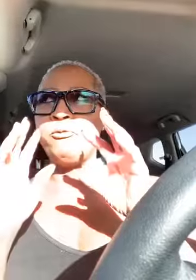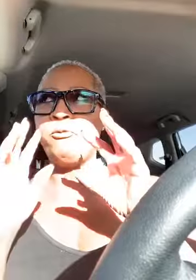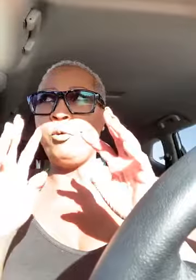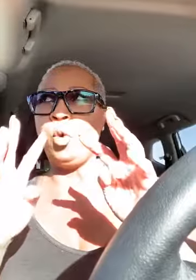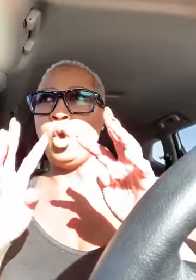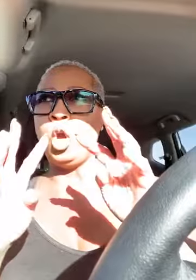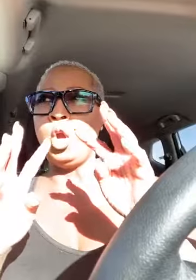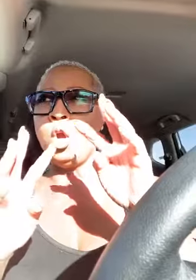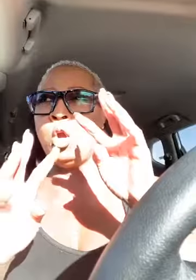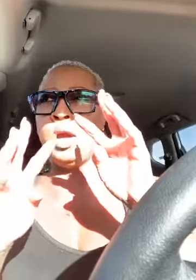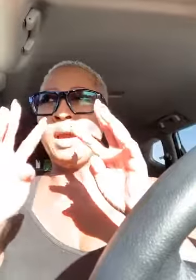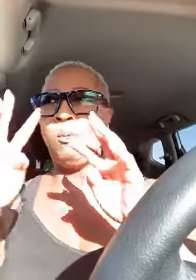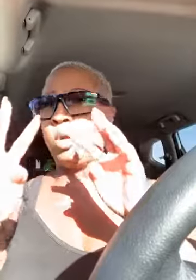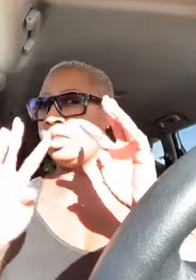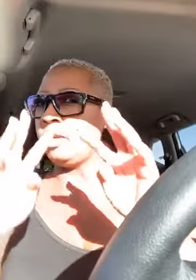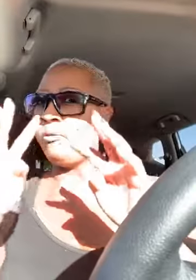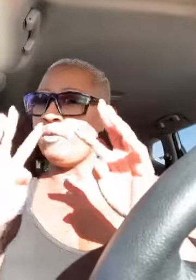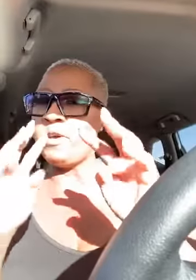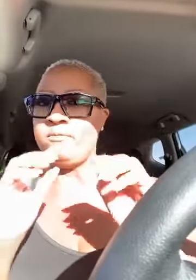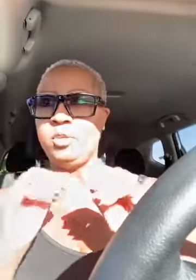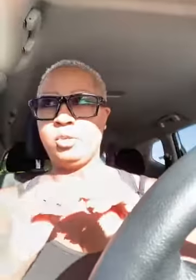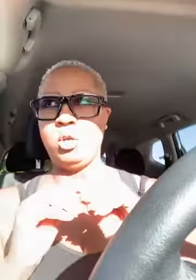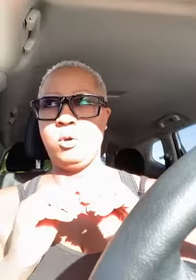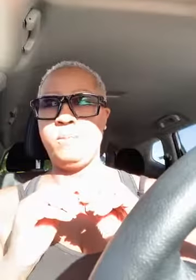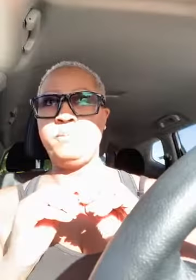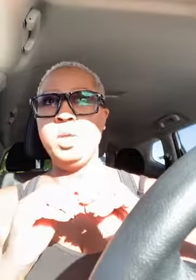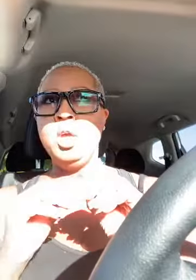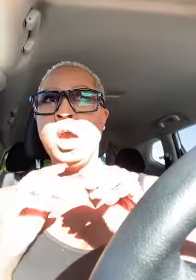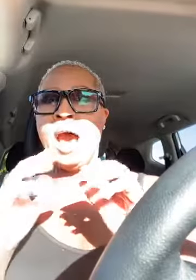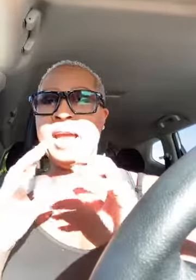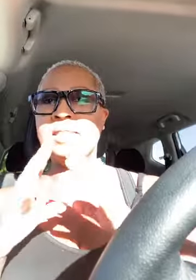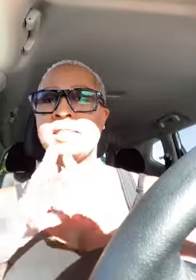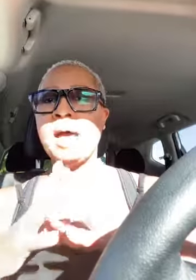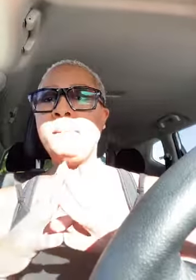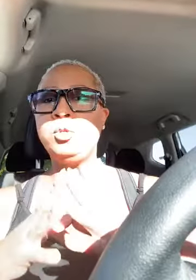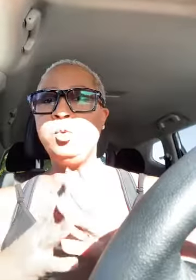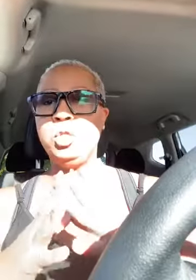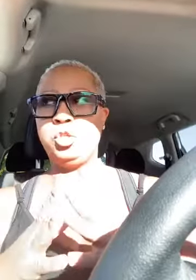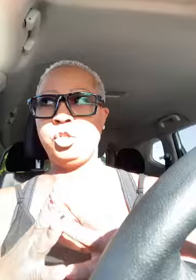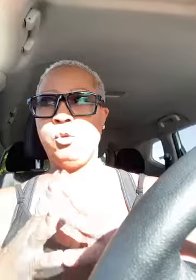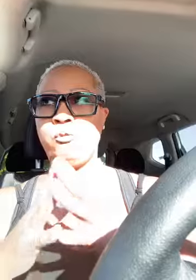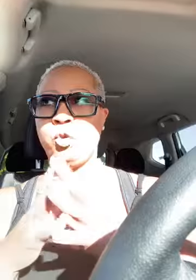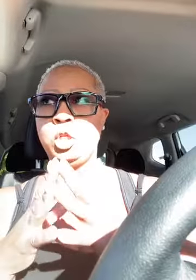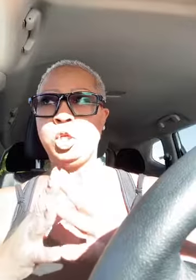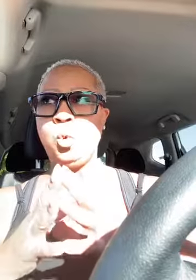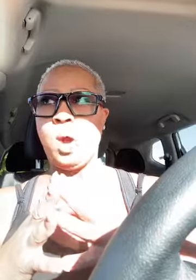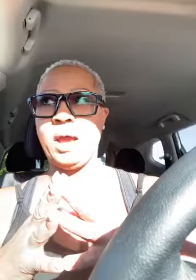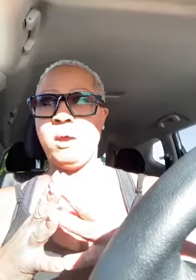four i want to say four or five years ago i had stopped doing the show for a little while